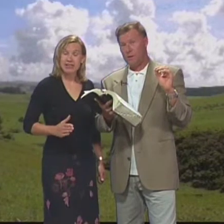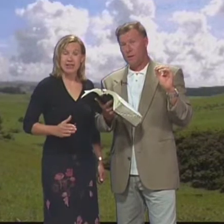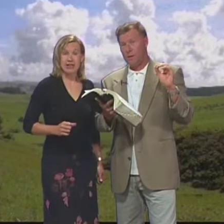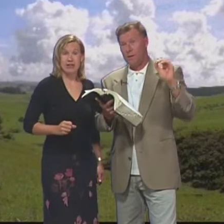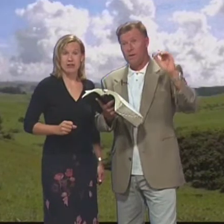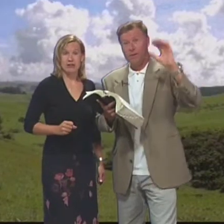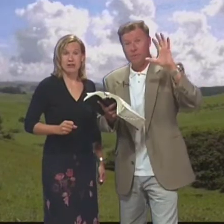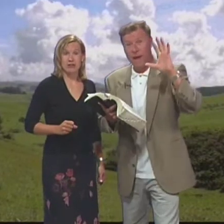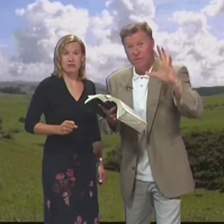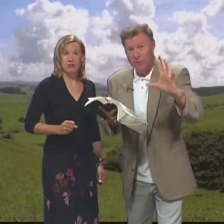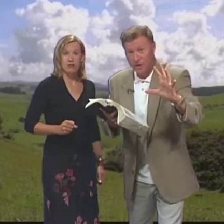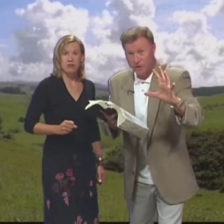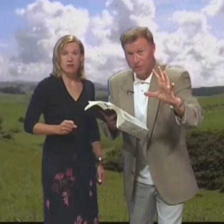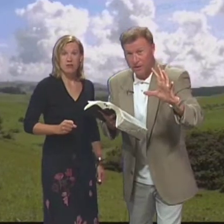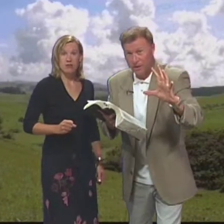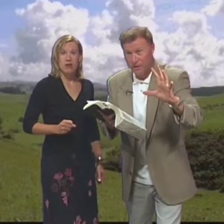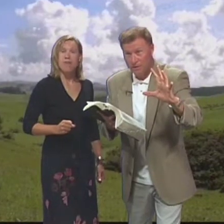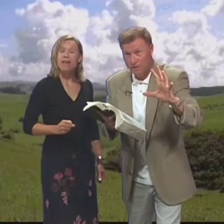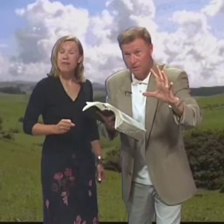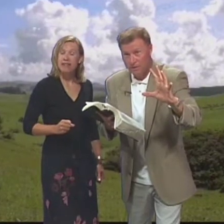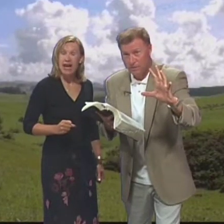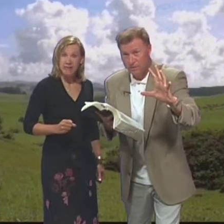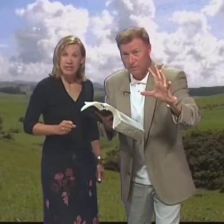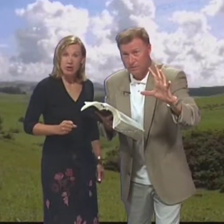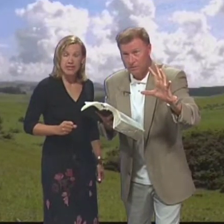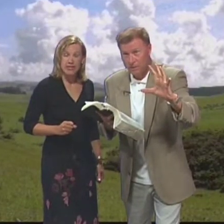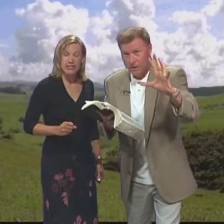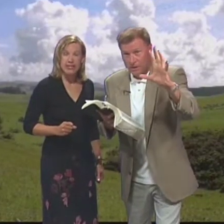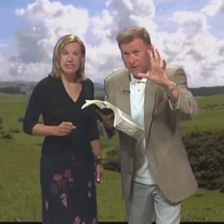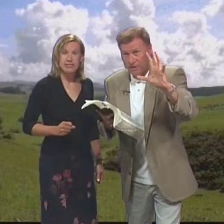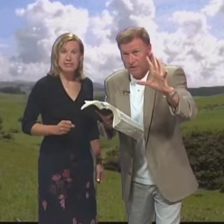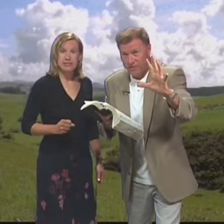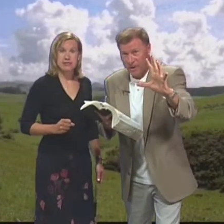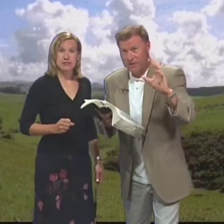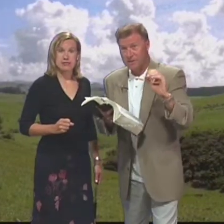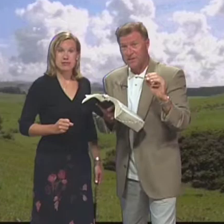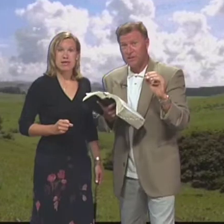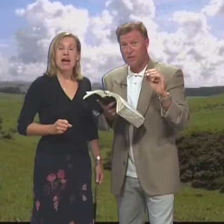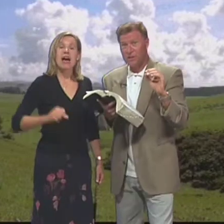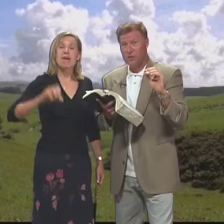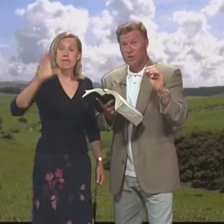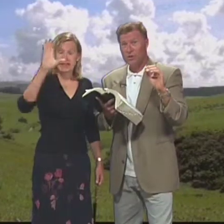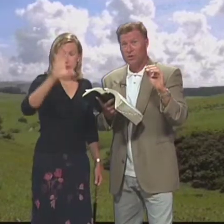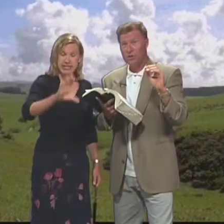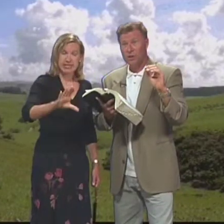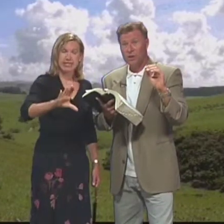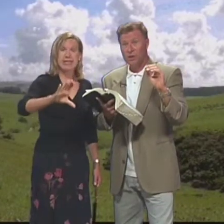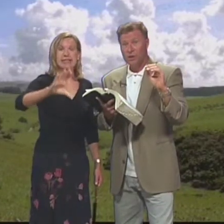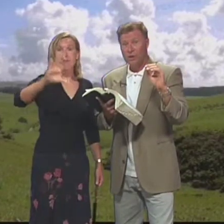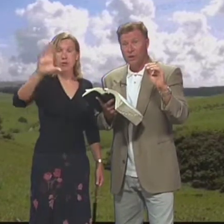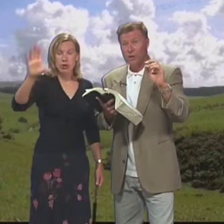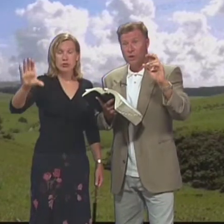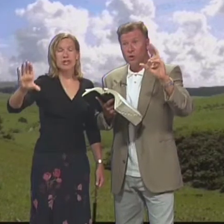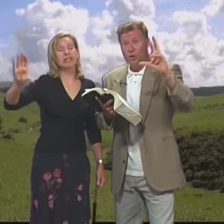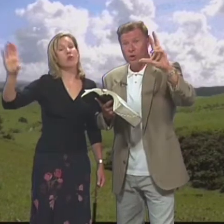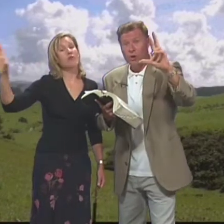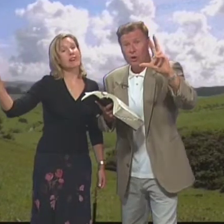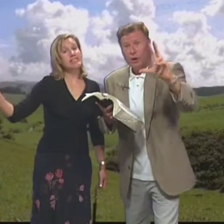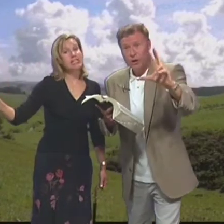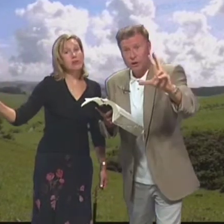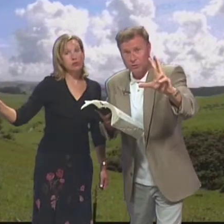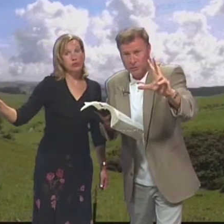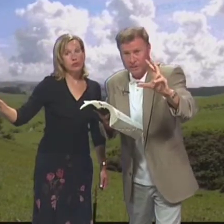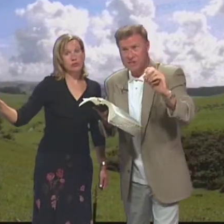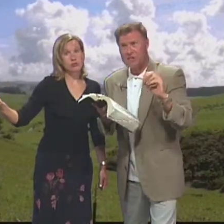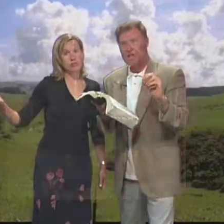contraste In Matthew 23 A Mateo 23 To the Pharisees Mateo 23 Está muy en contraste Con